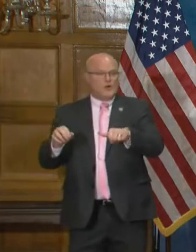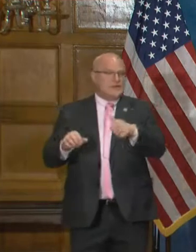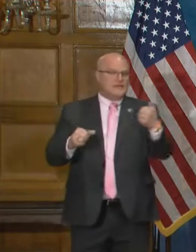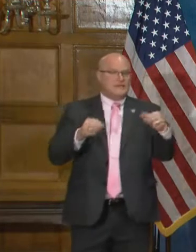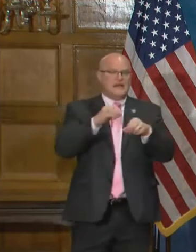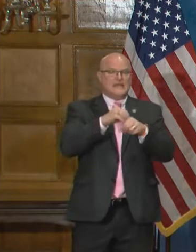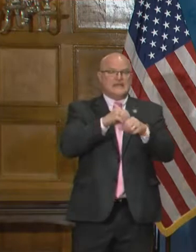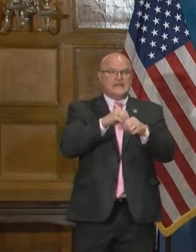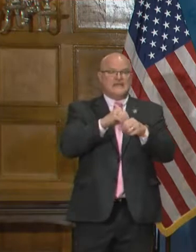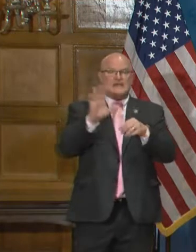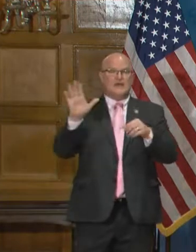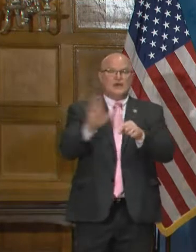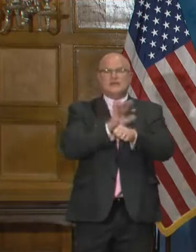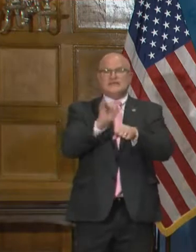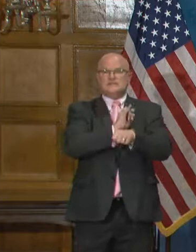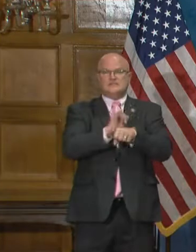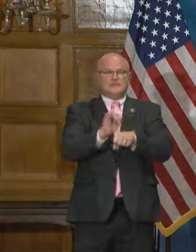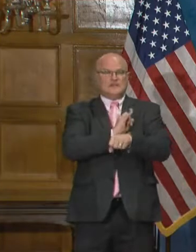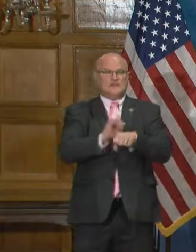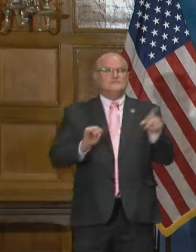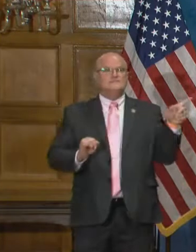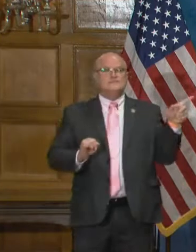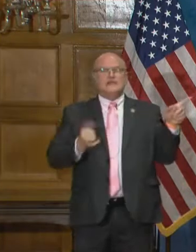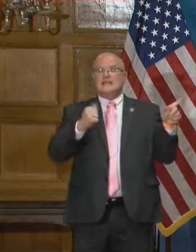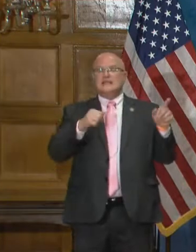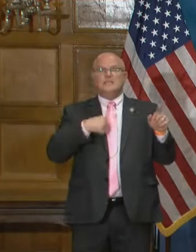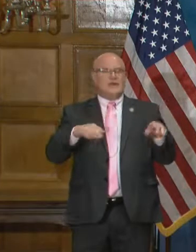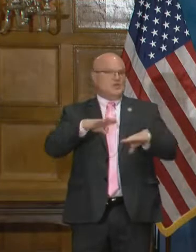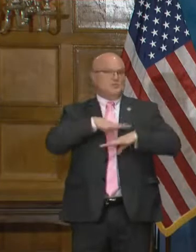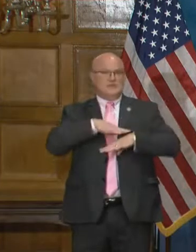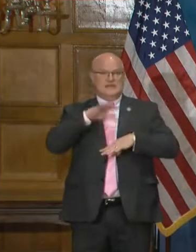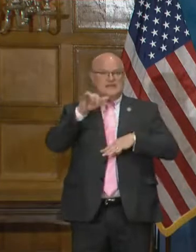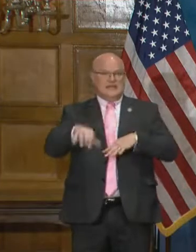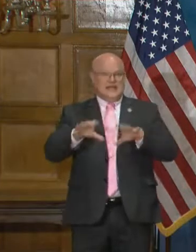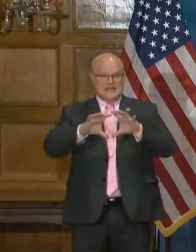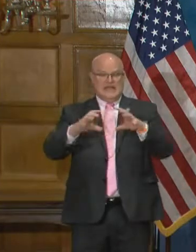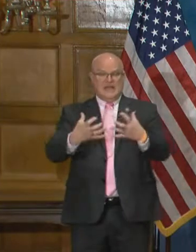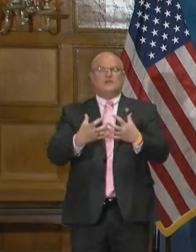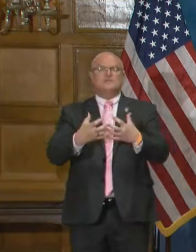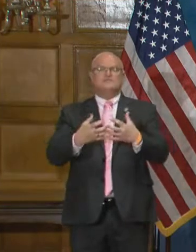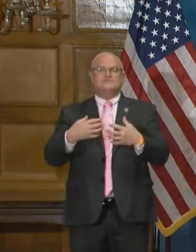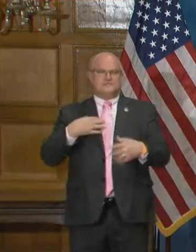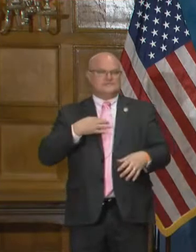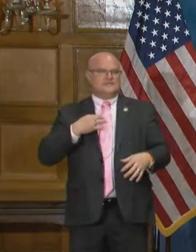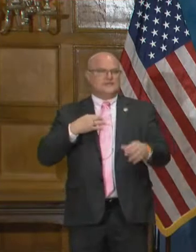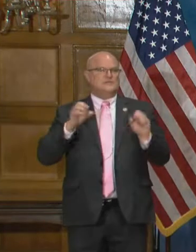who works for that industry? Anybody who meets that category is eligible.